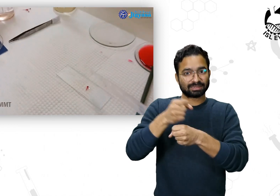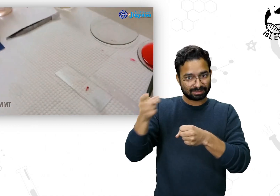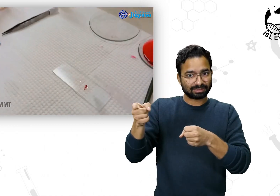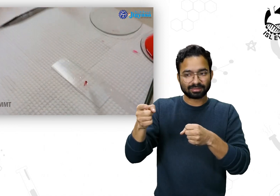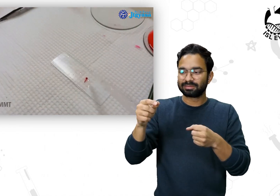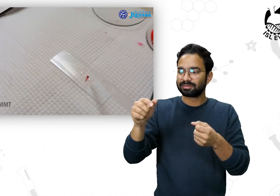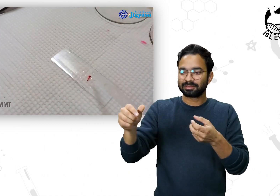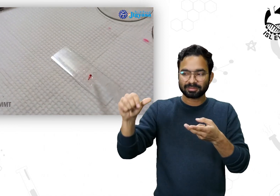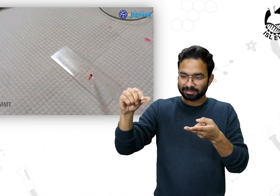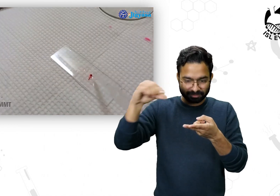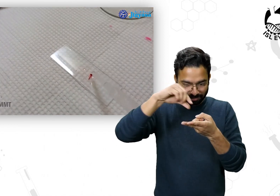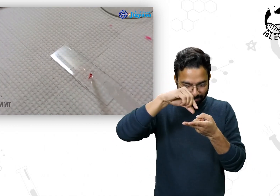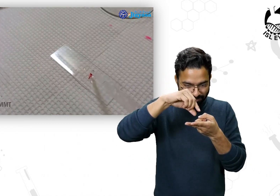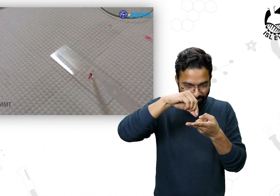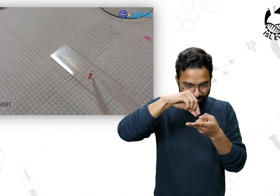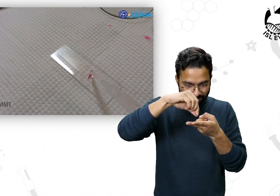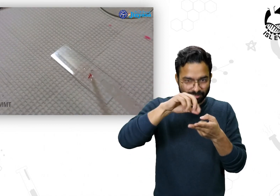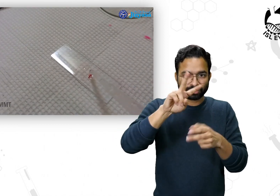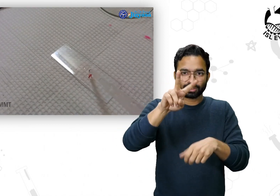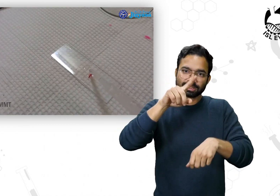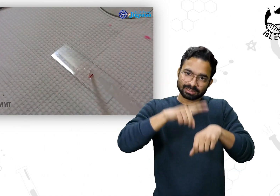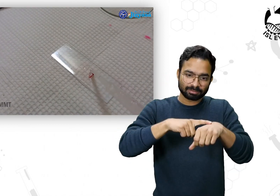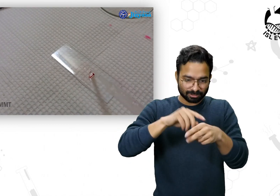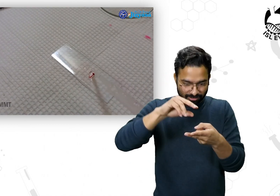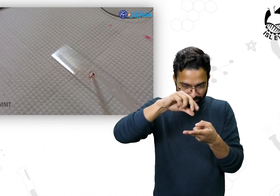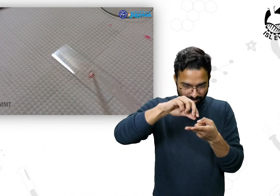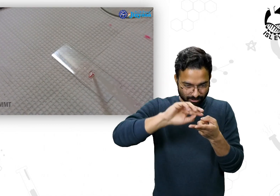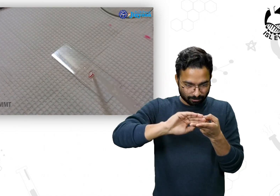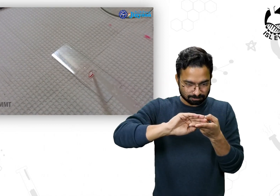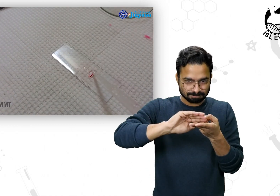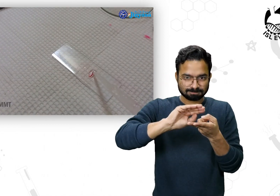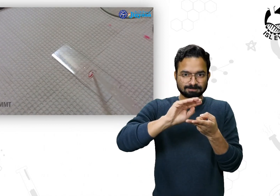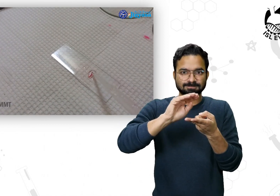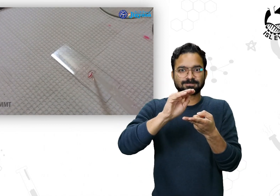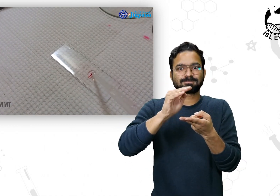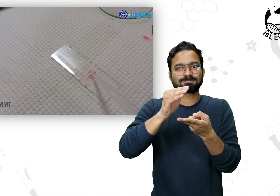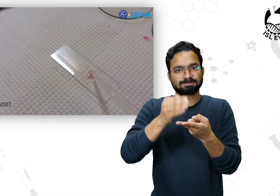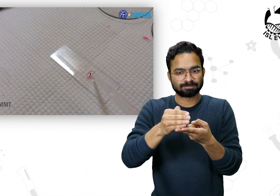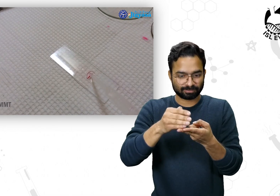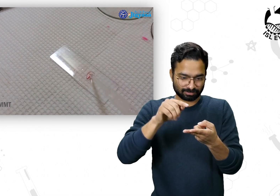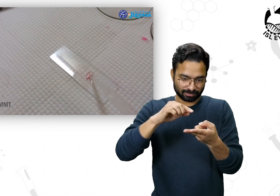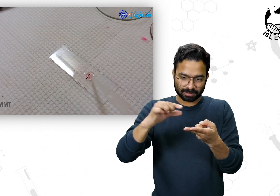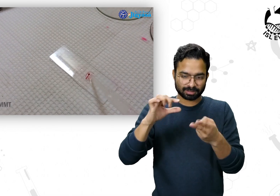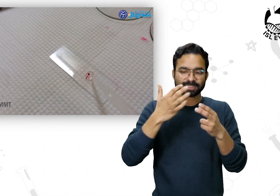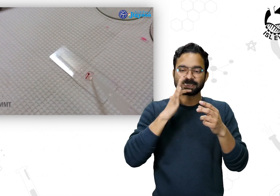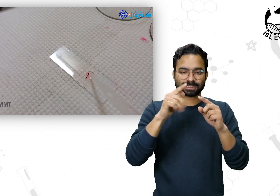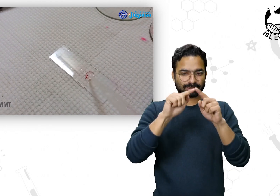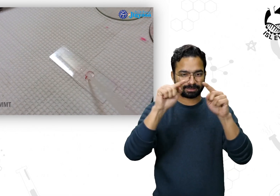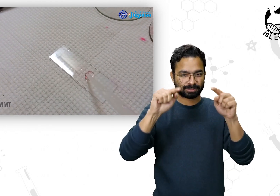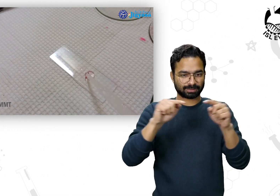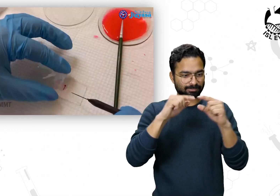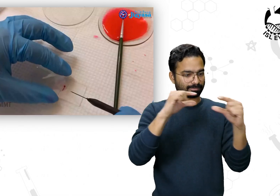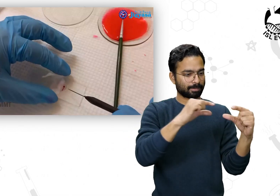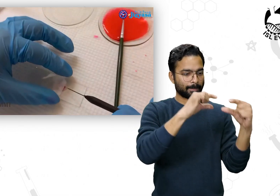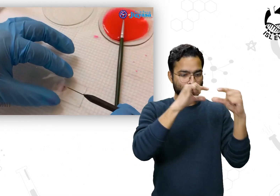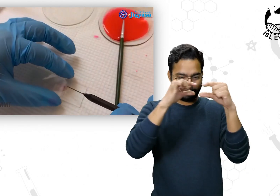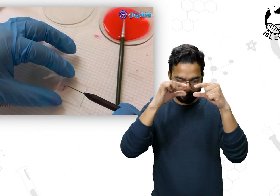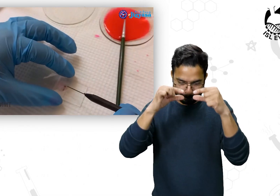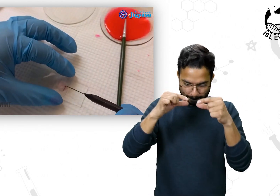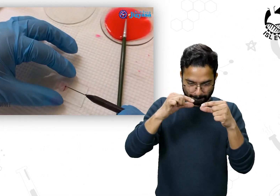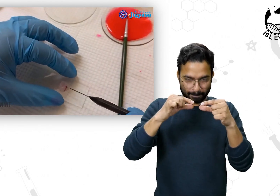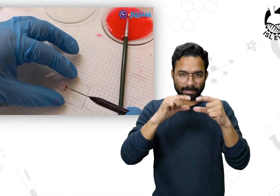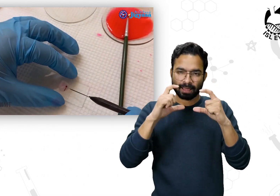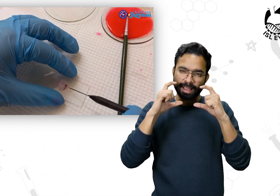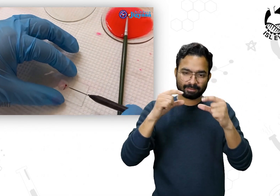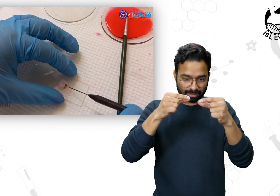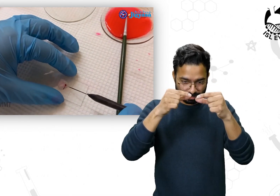We will mount the slide here using one to two drops of glycerin. Then put the cover sleeve with